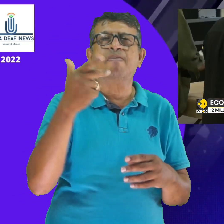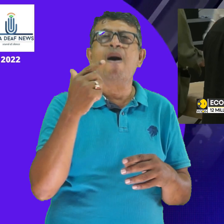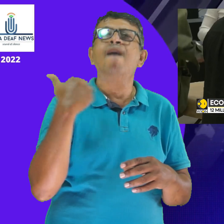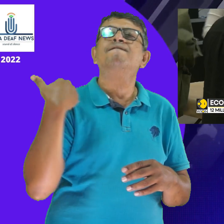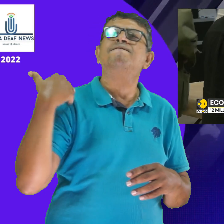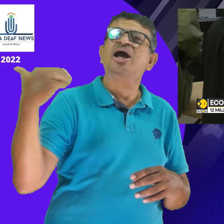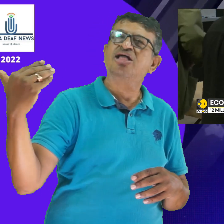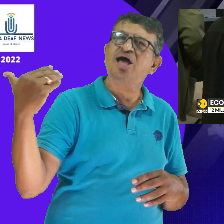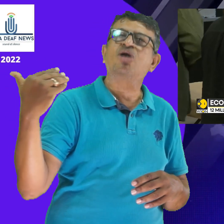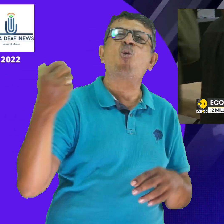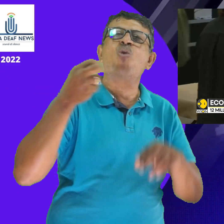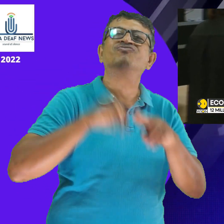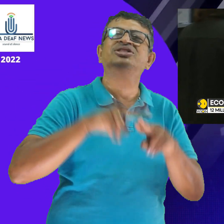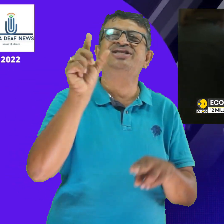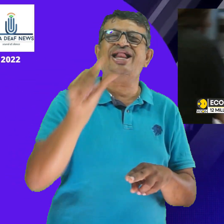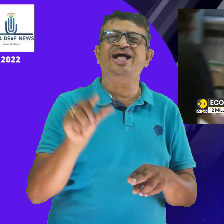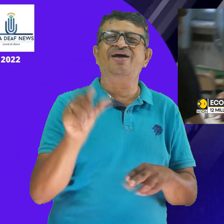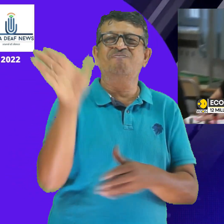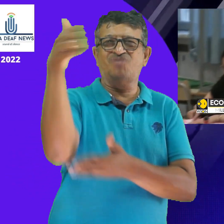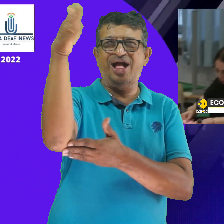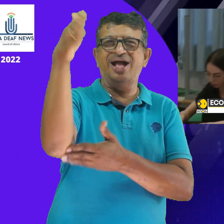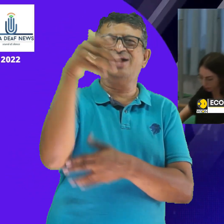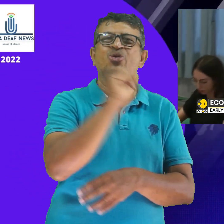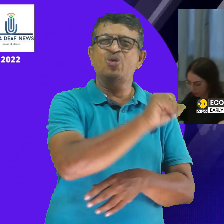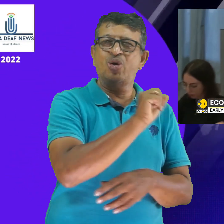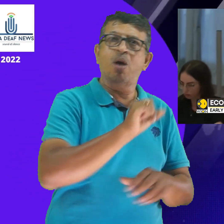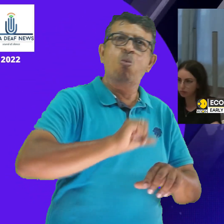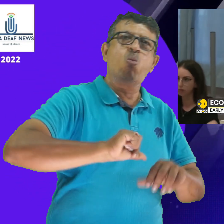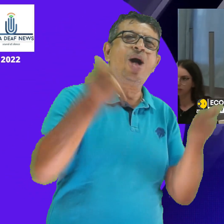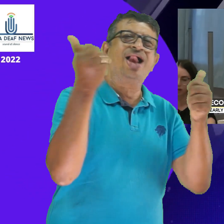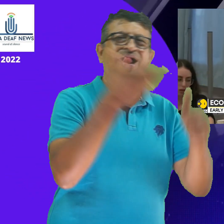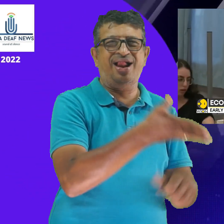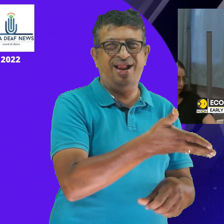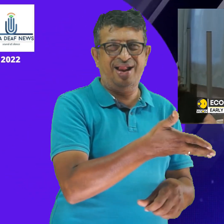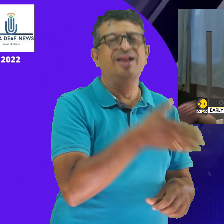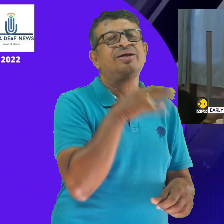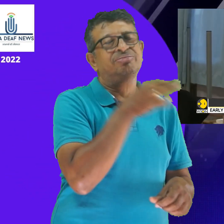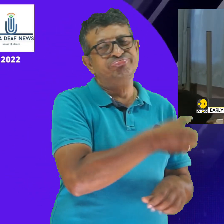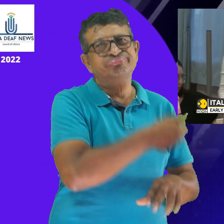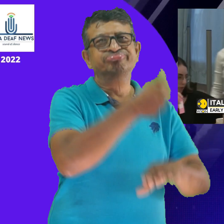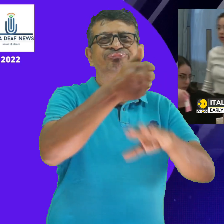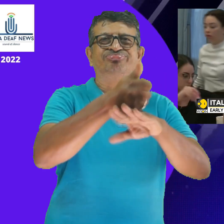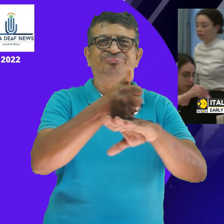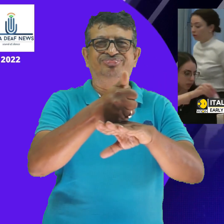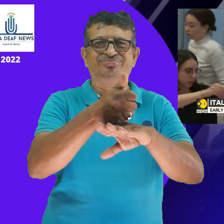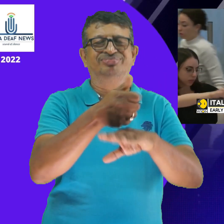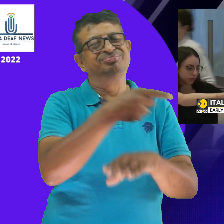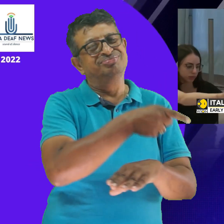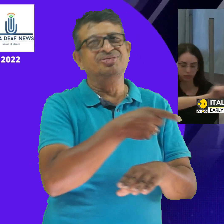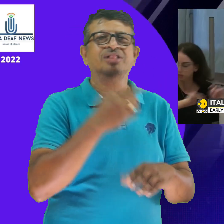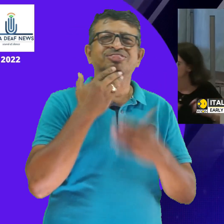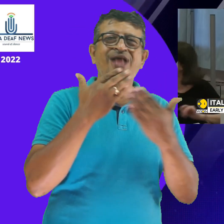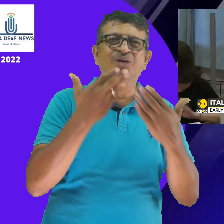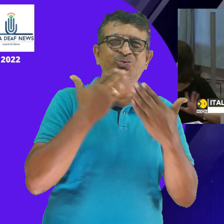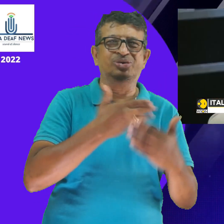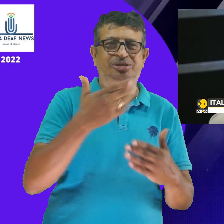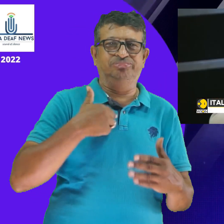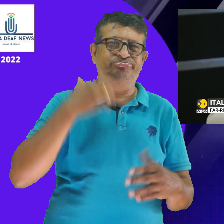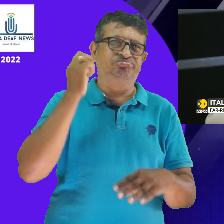to change the constitution. She'll need a two-thirds majority in the parliament to, of course, bring about these changes in the constitution. And Maloney has